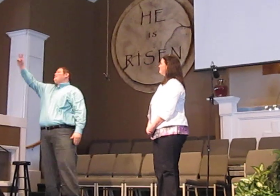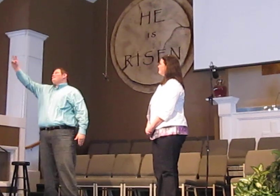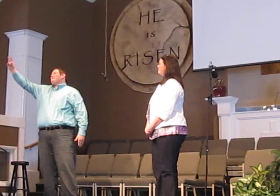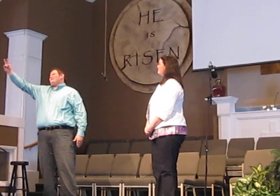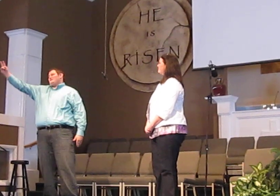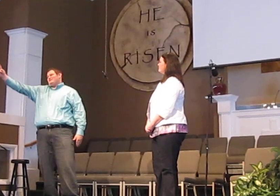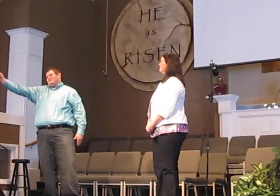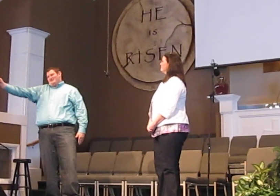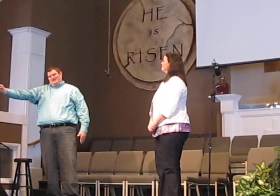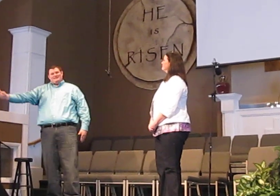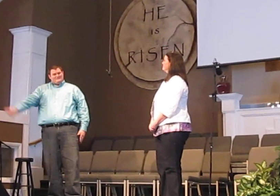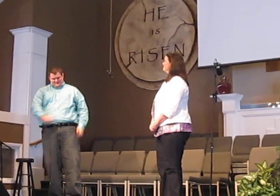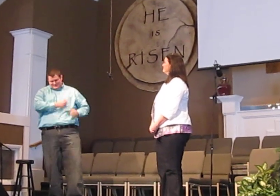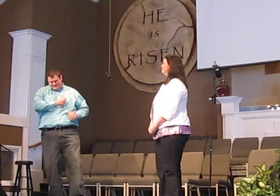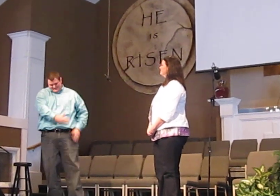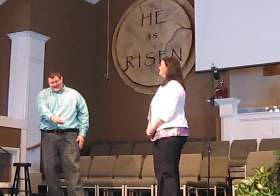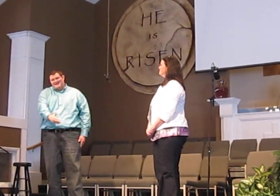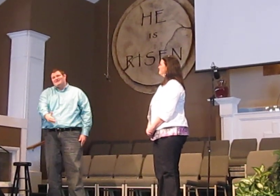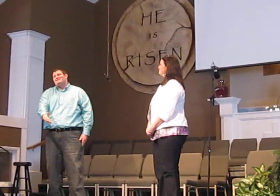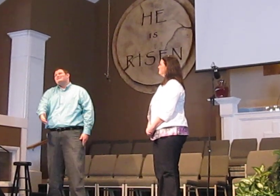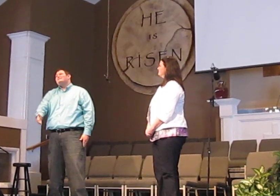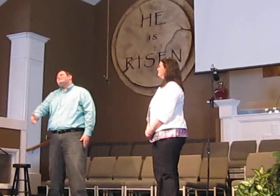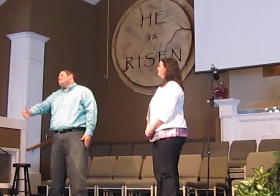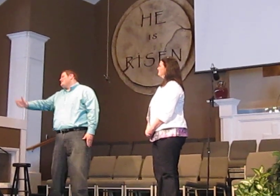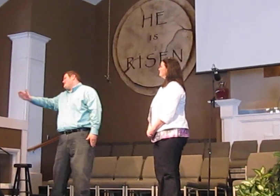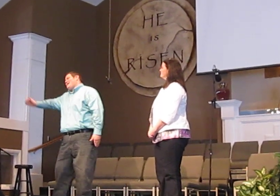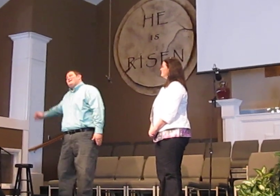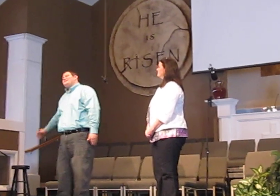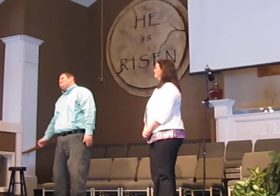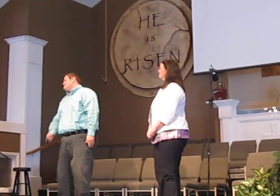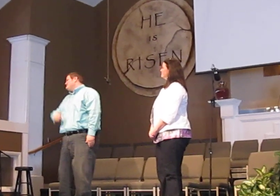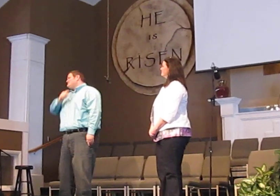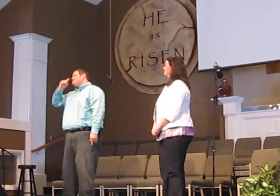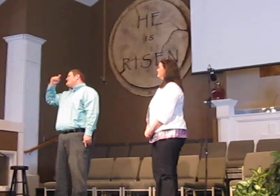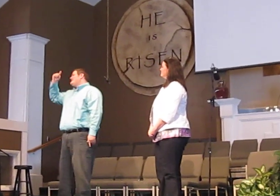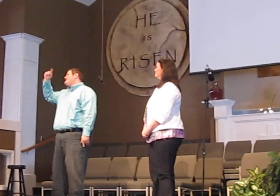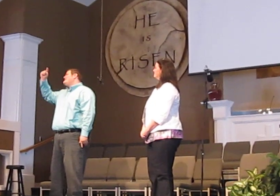to some himself